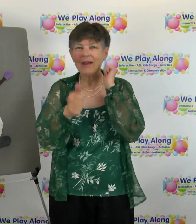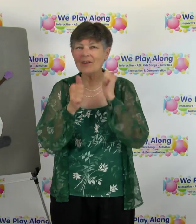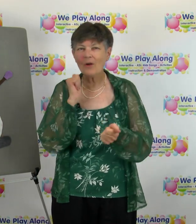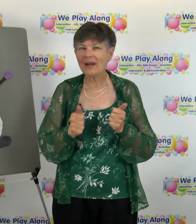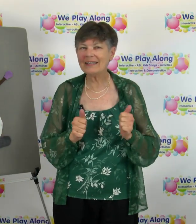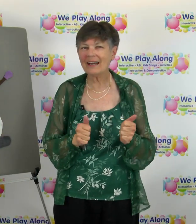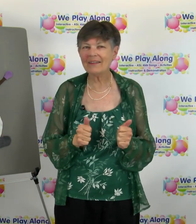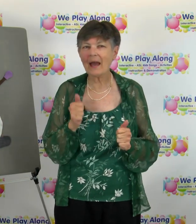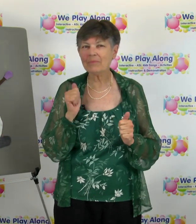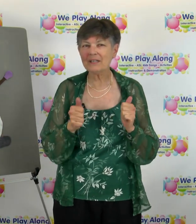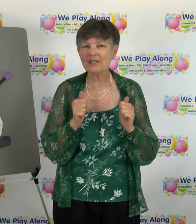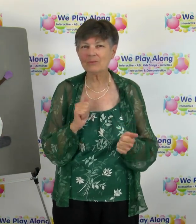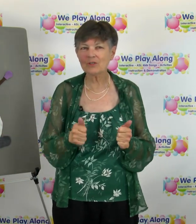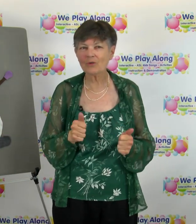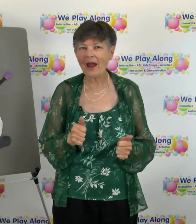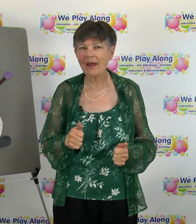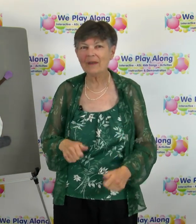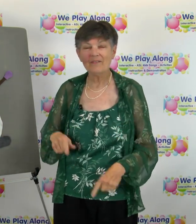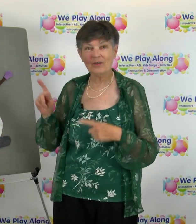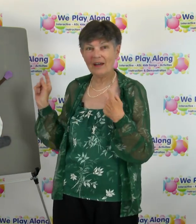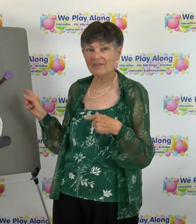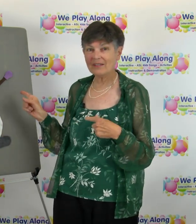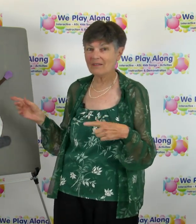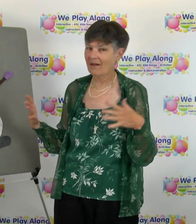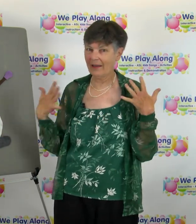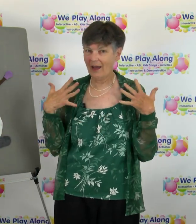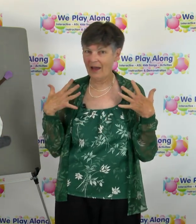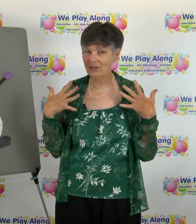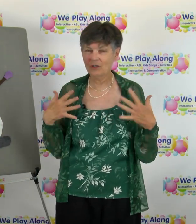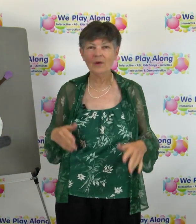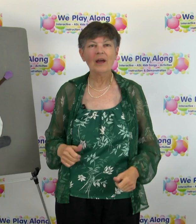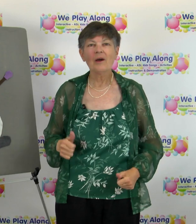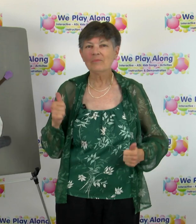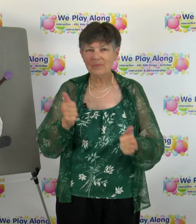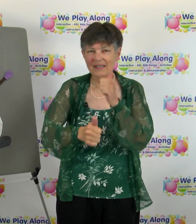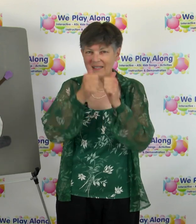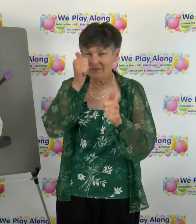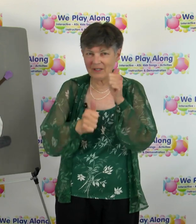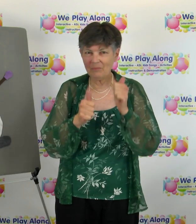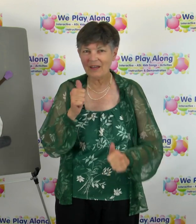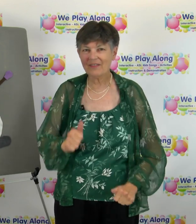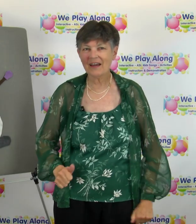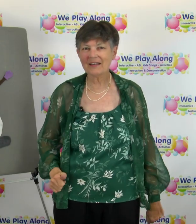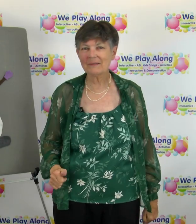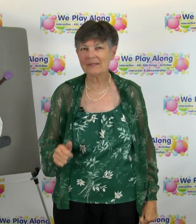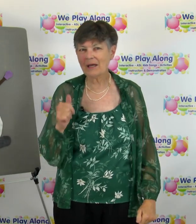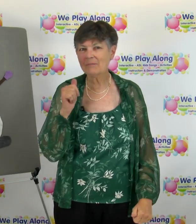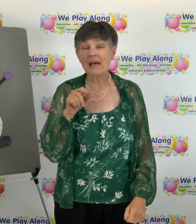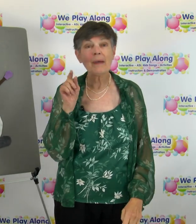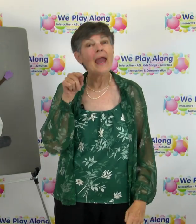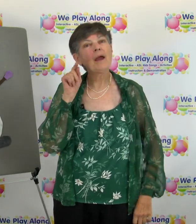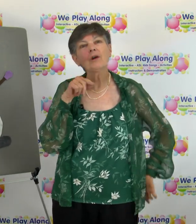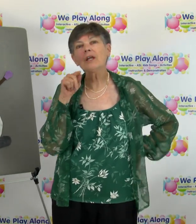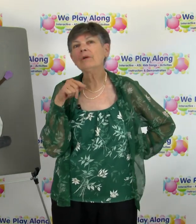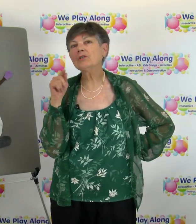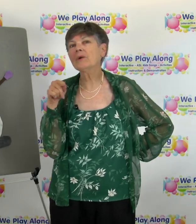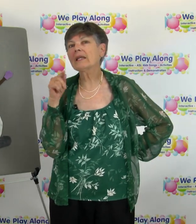haven't already done that, please subscribe If you love this song like I do Please give us a big thumbs up And we're going to be doing